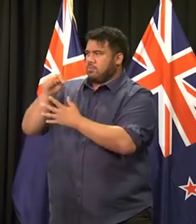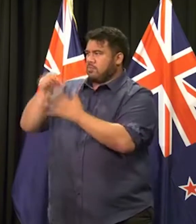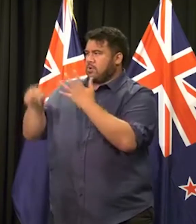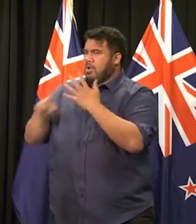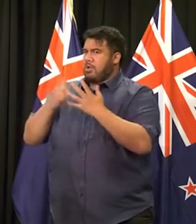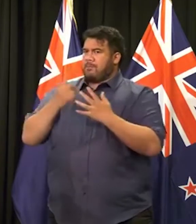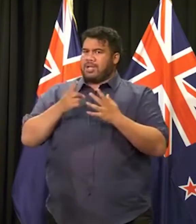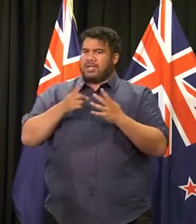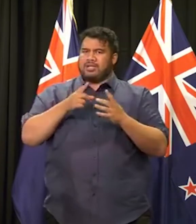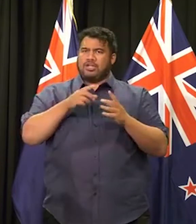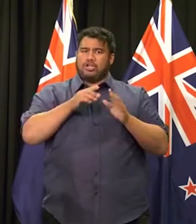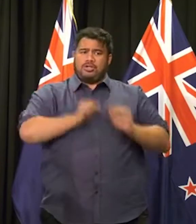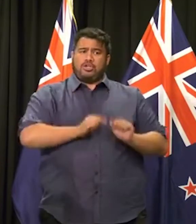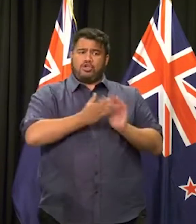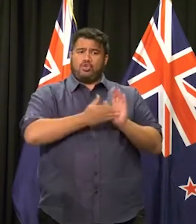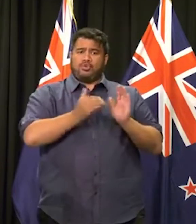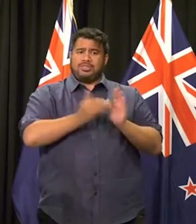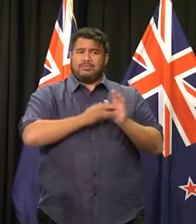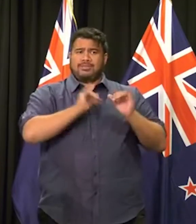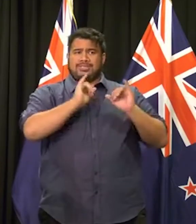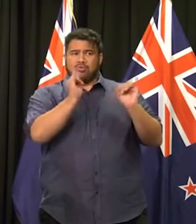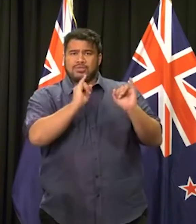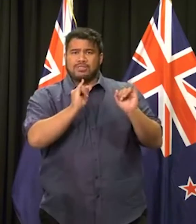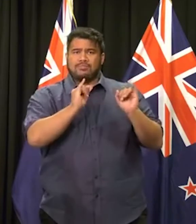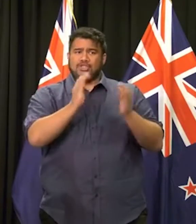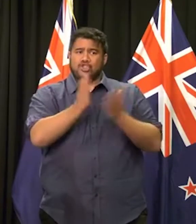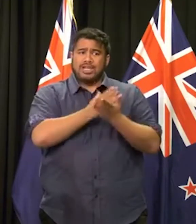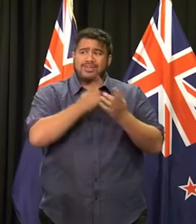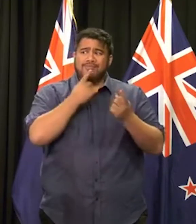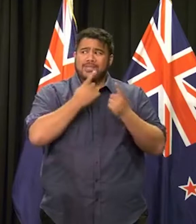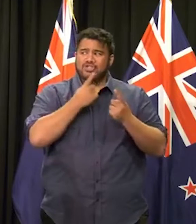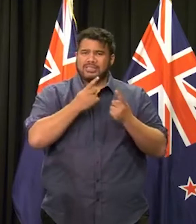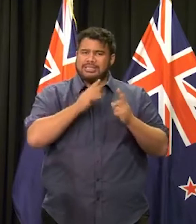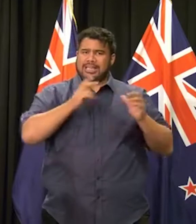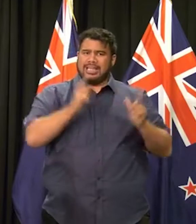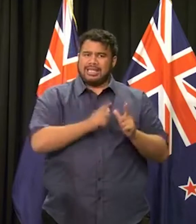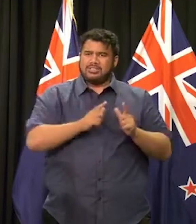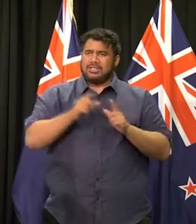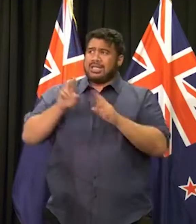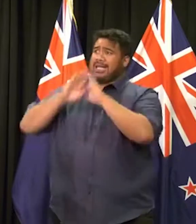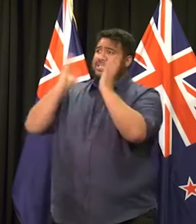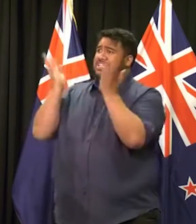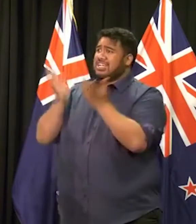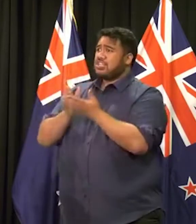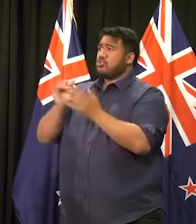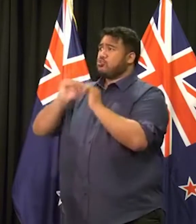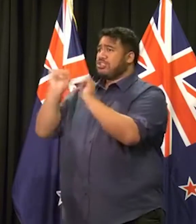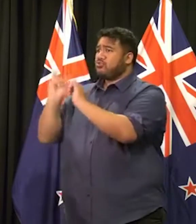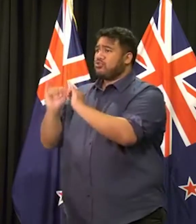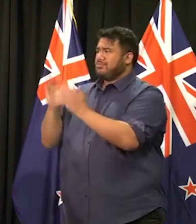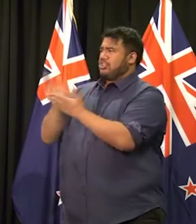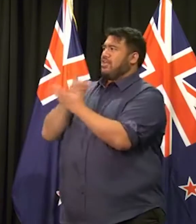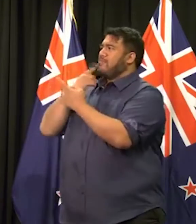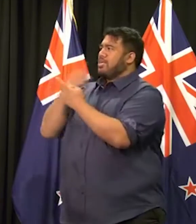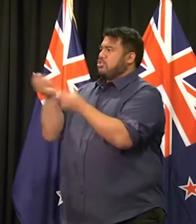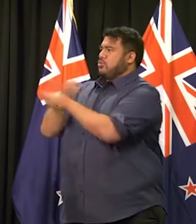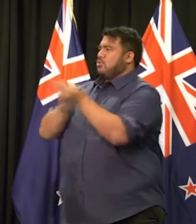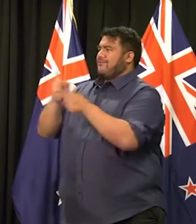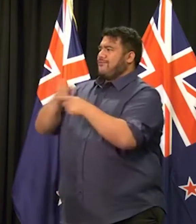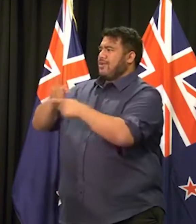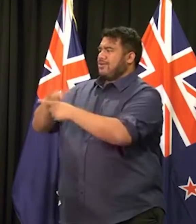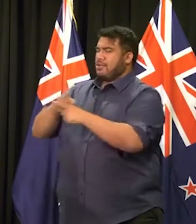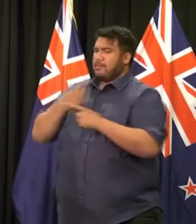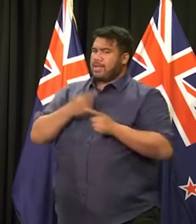are we not sharing information about domestic terrorism as much as we should and will we look to in the future? Uh, look, I mean,